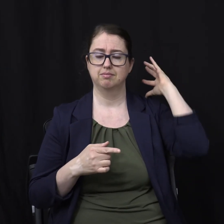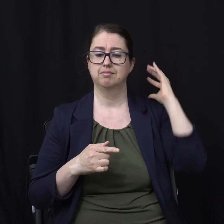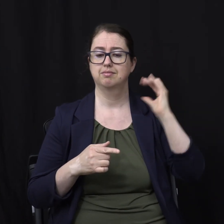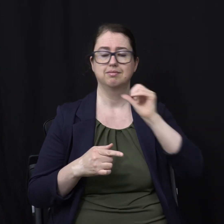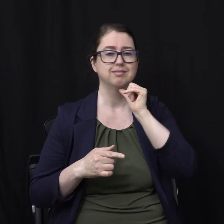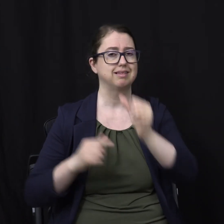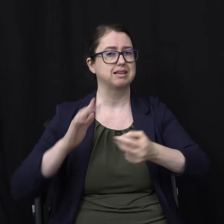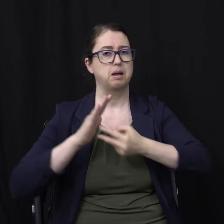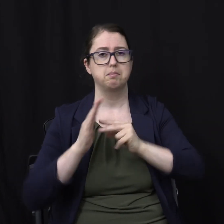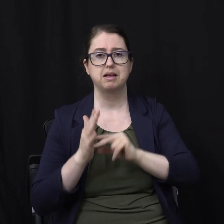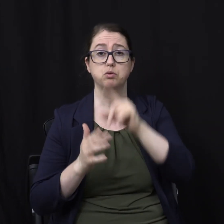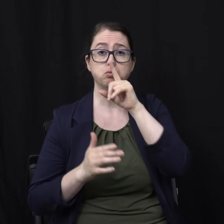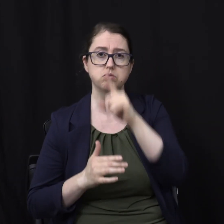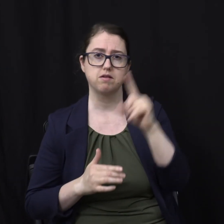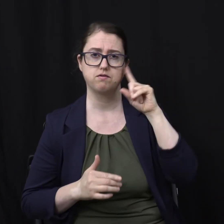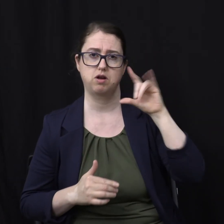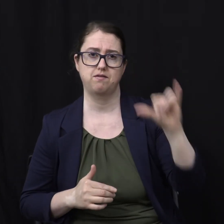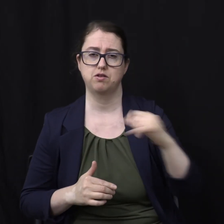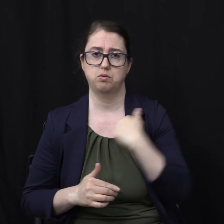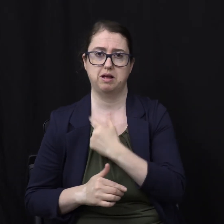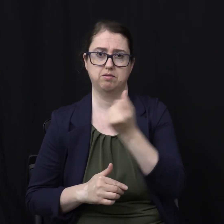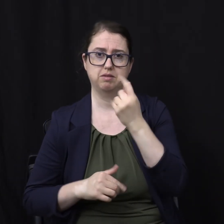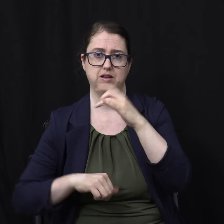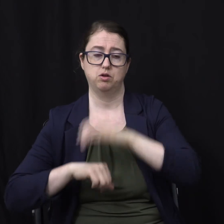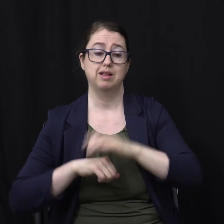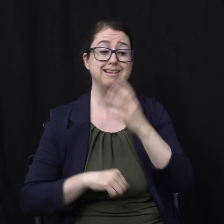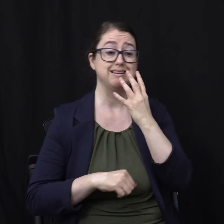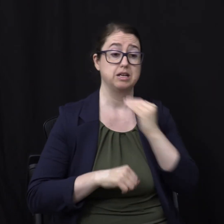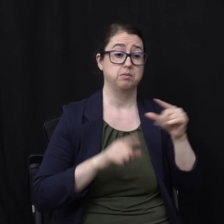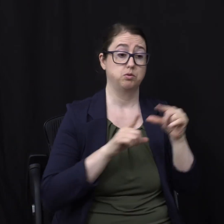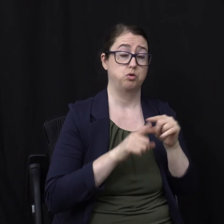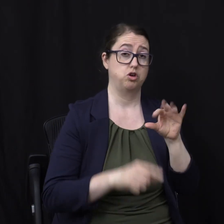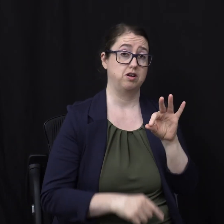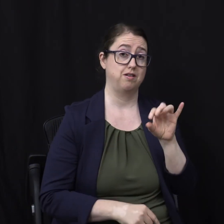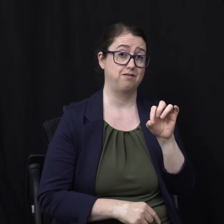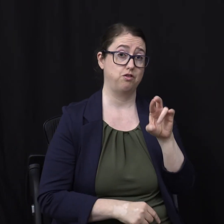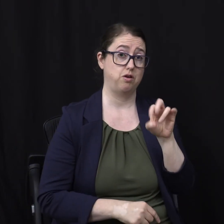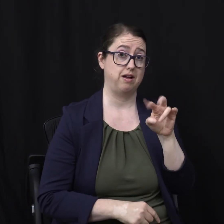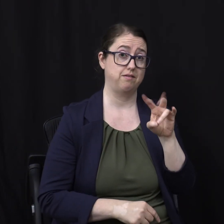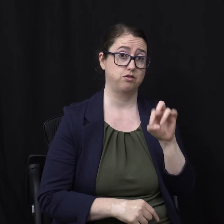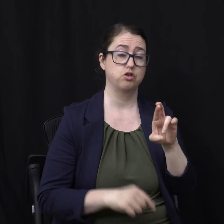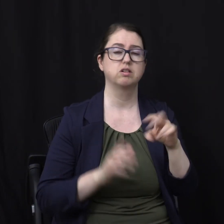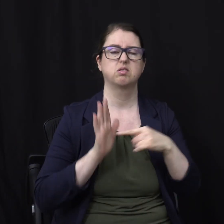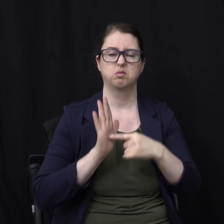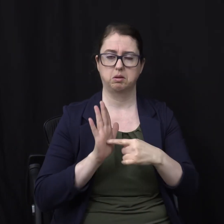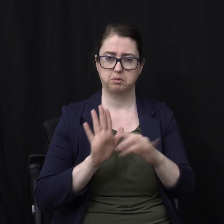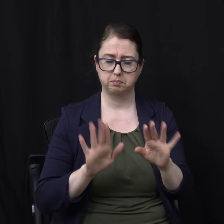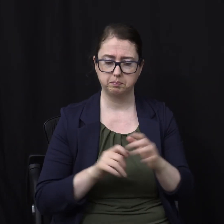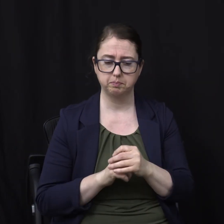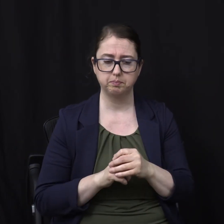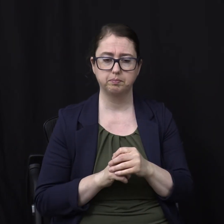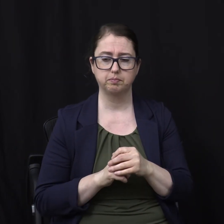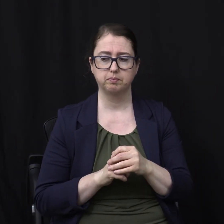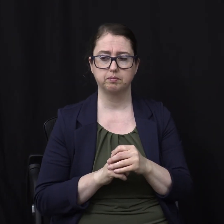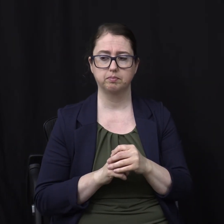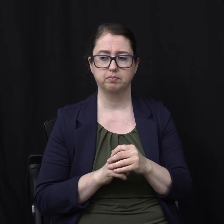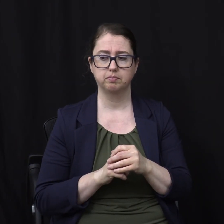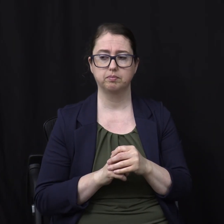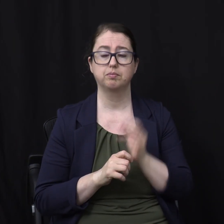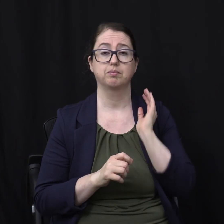not A literal forever As we understand it In English The Hebrew word For forever Let's use a few examples The Hebrew word For our